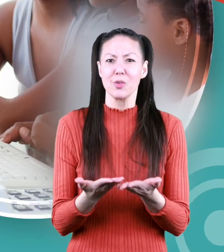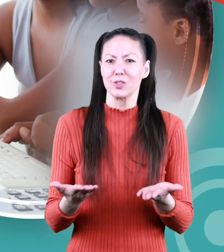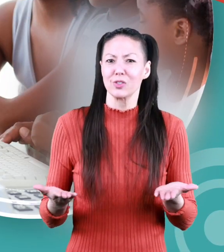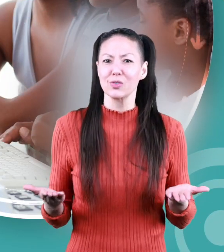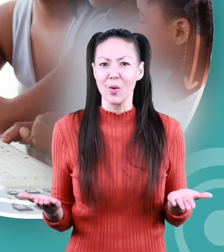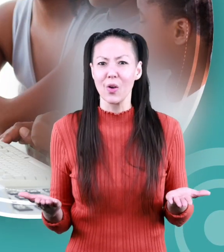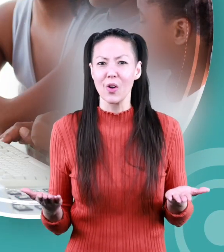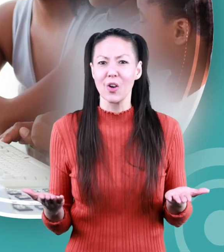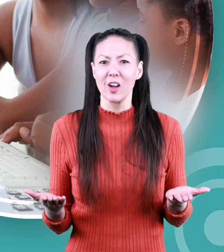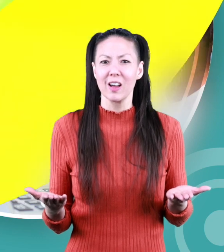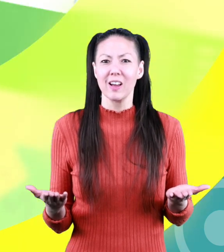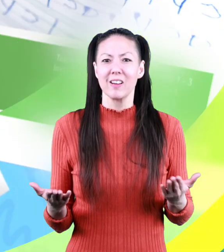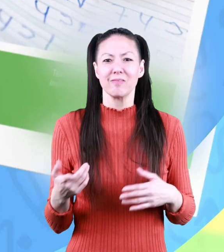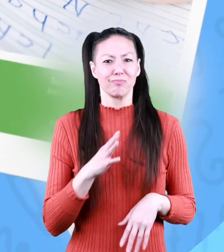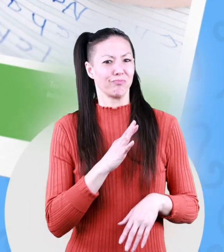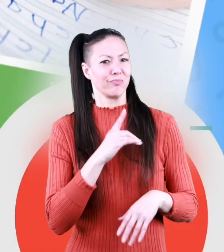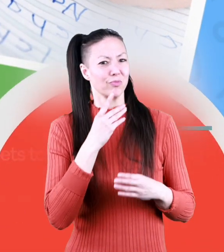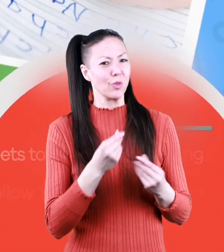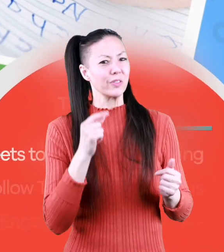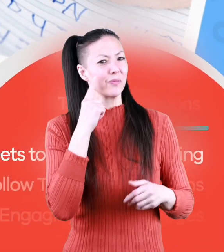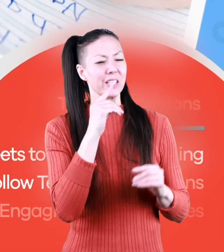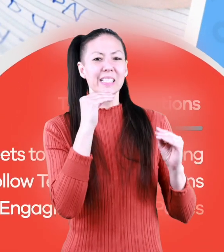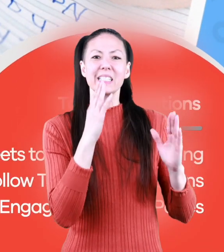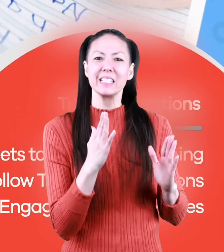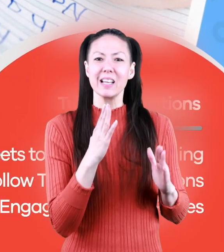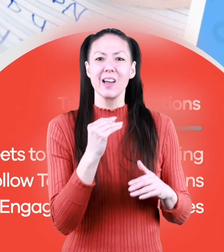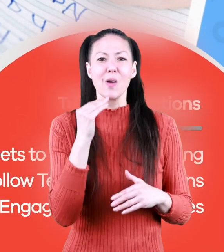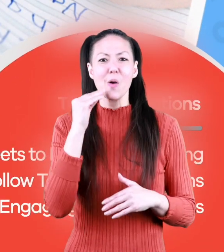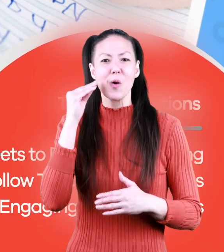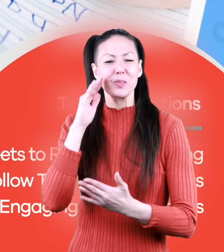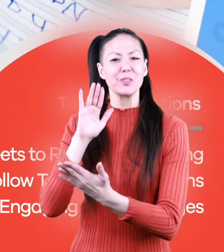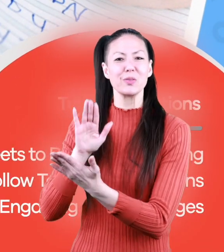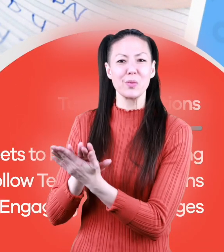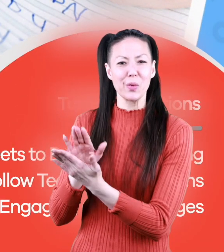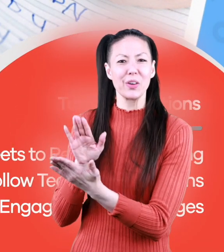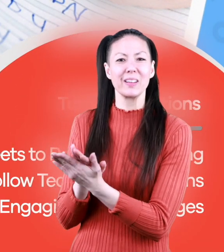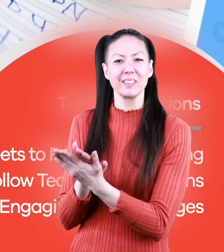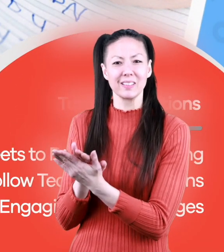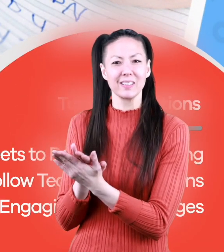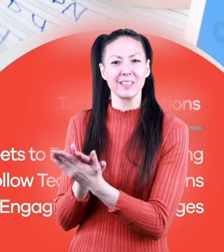of free resources and turnkey solutions for teachers and homeschoolers